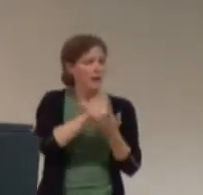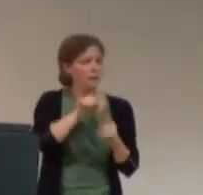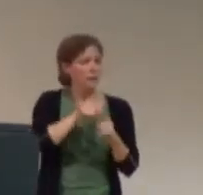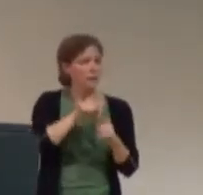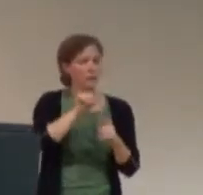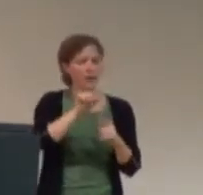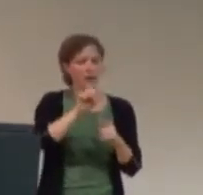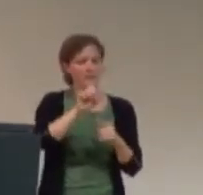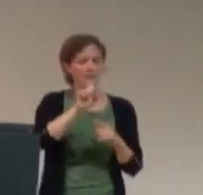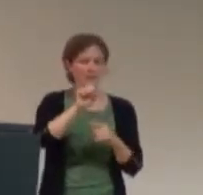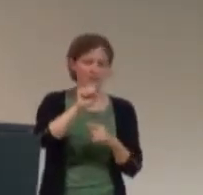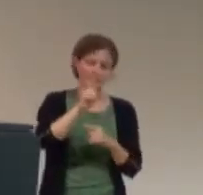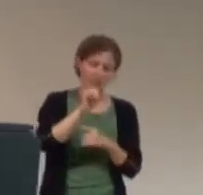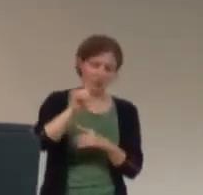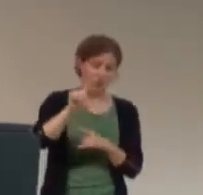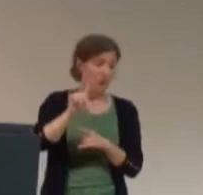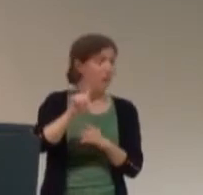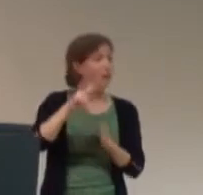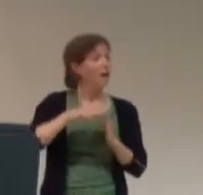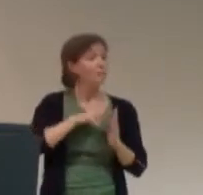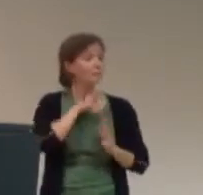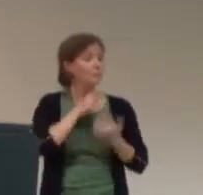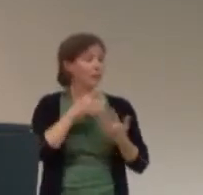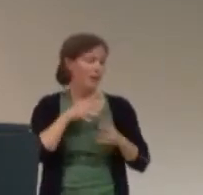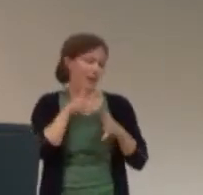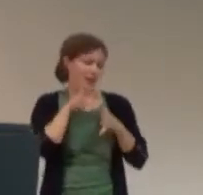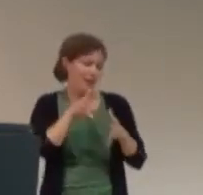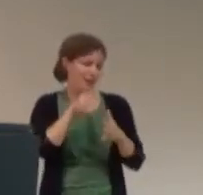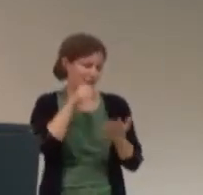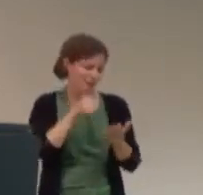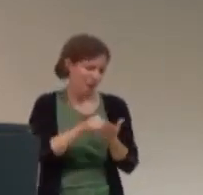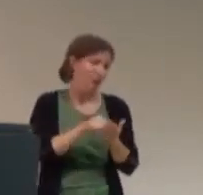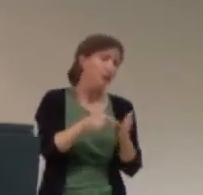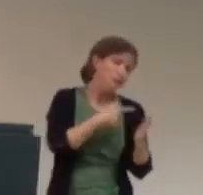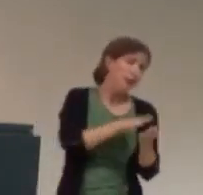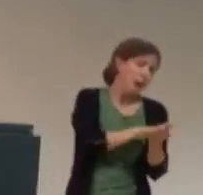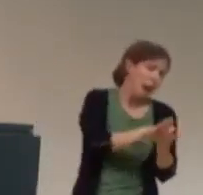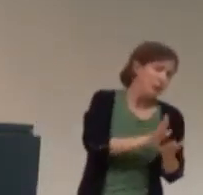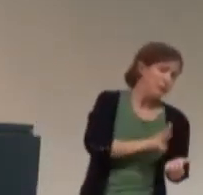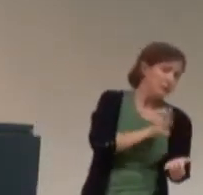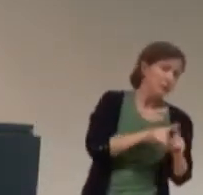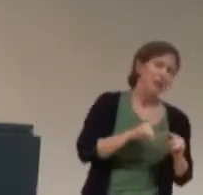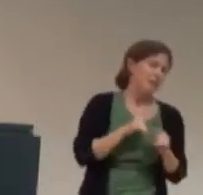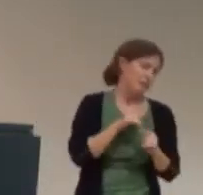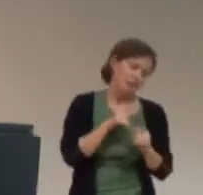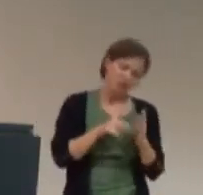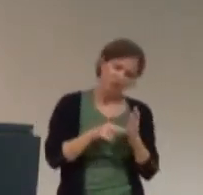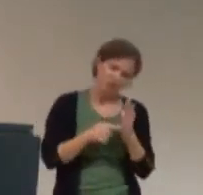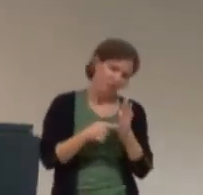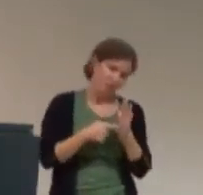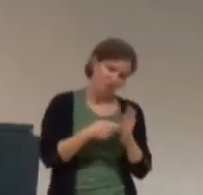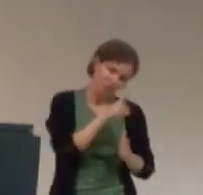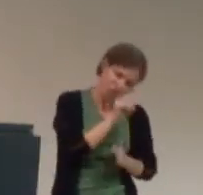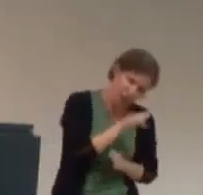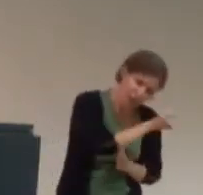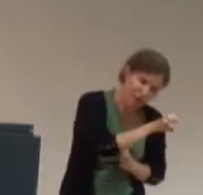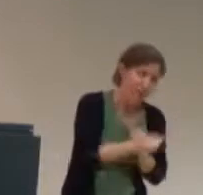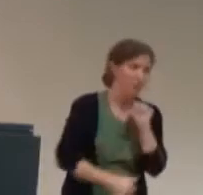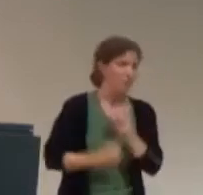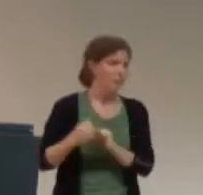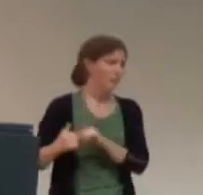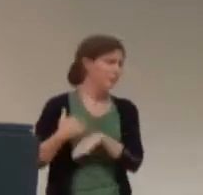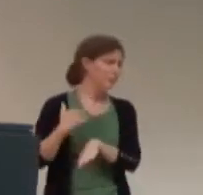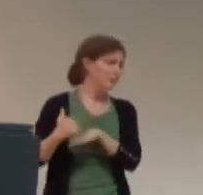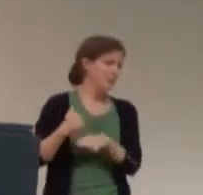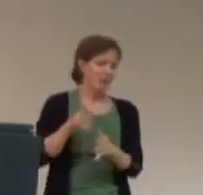hate mail. And, um, usually. Sometimes it's nice letters. Rarely. Um, so the advantages